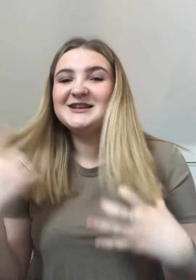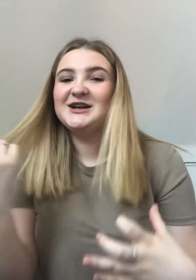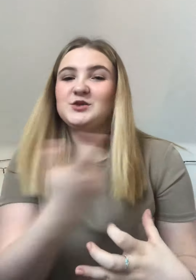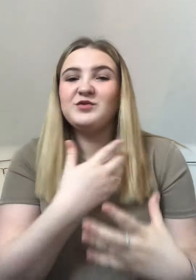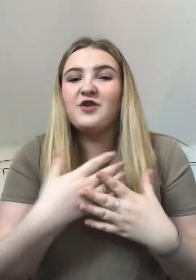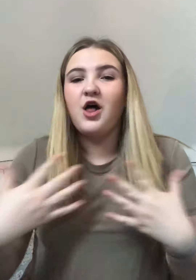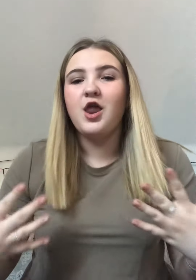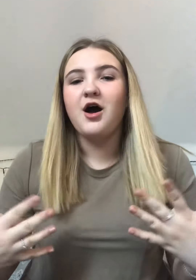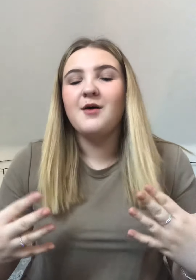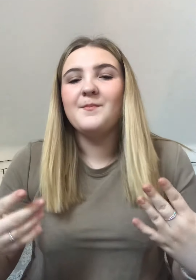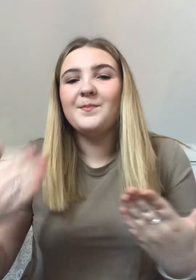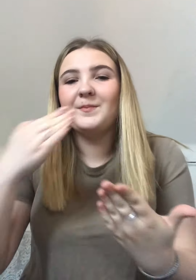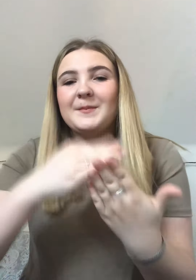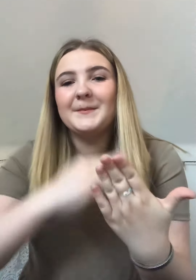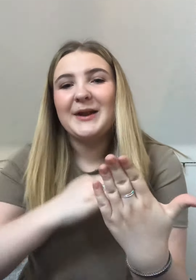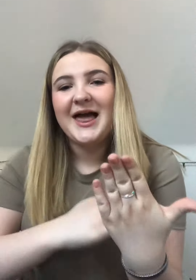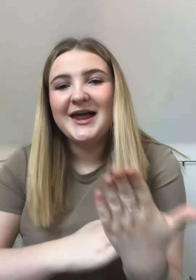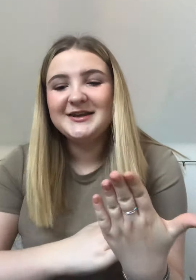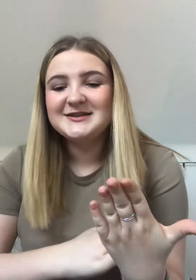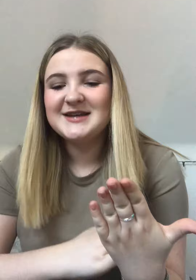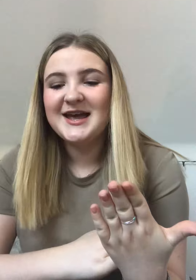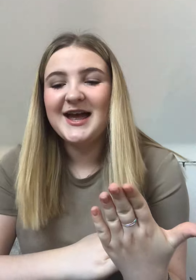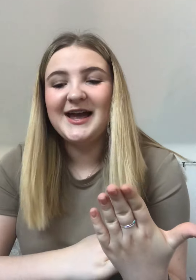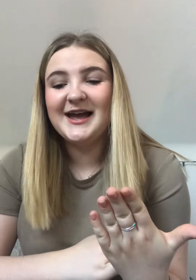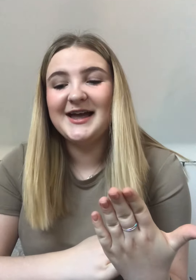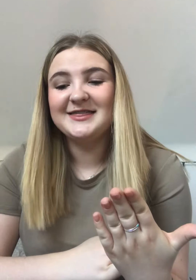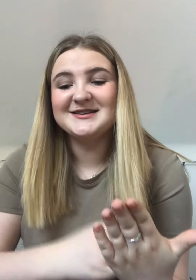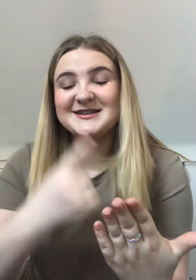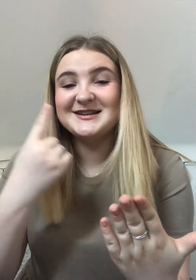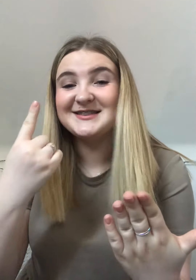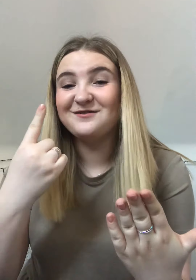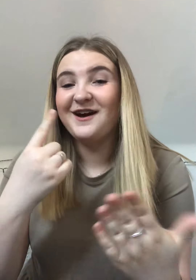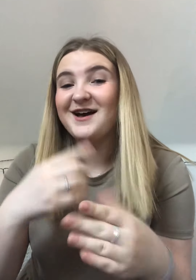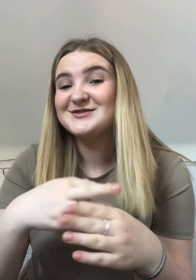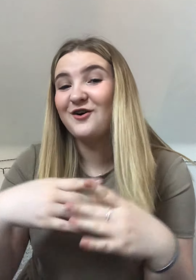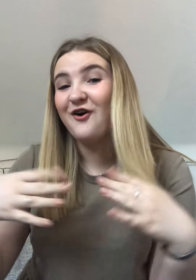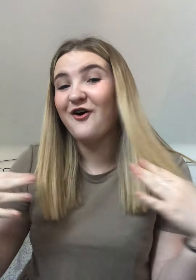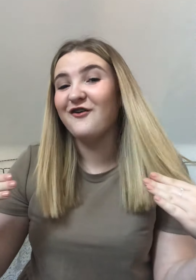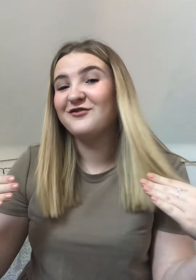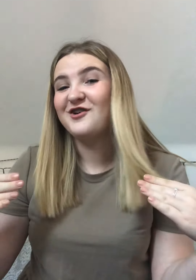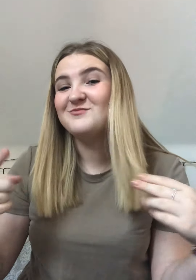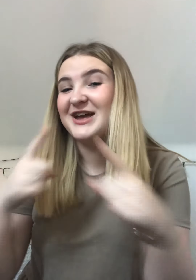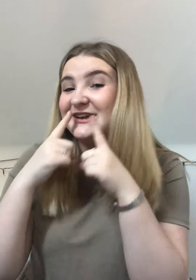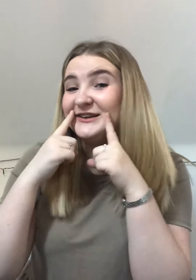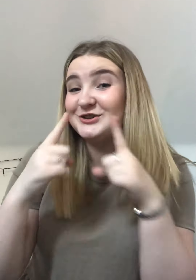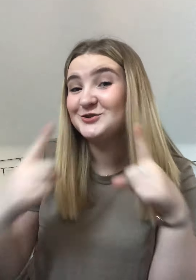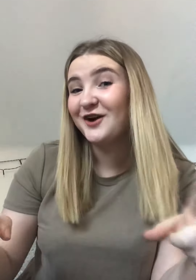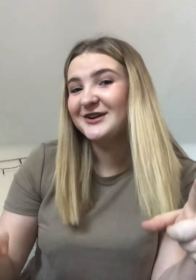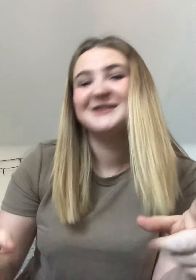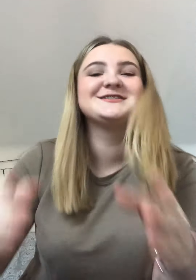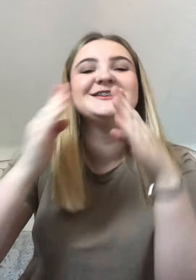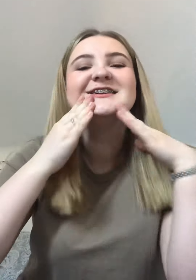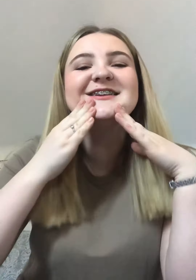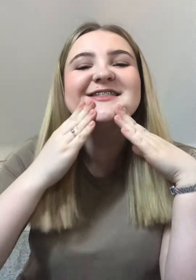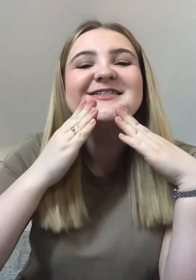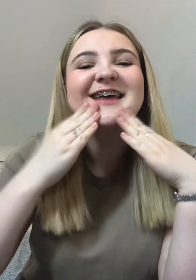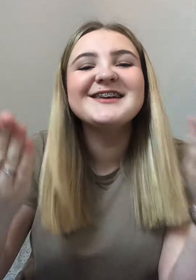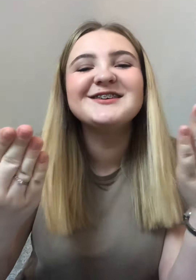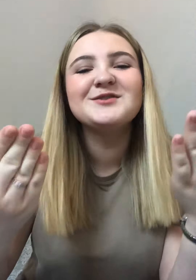we've got a lot planned and and this is the first of many tutorials thanks everybody